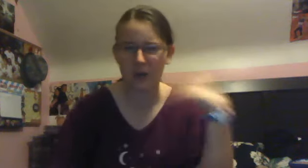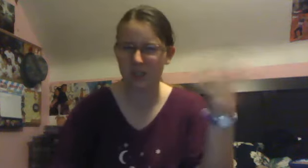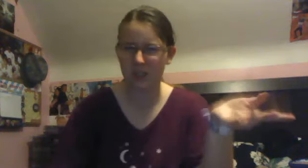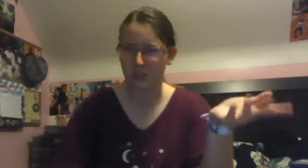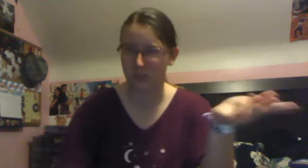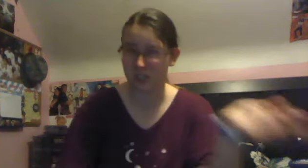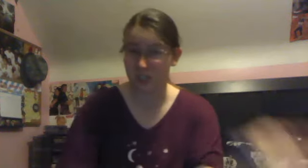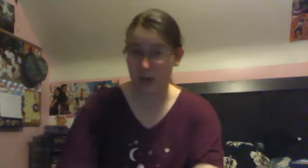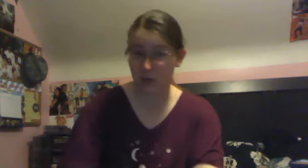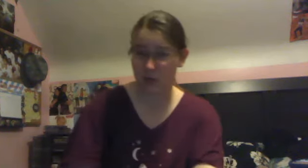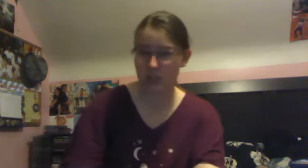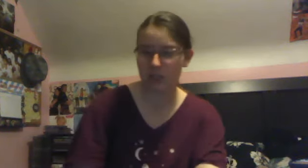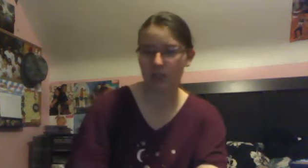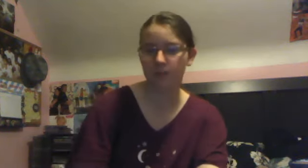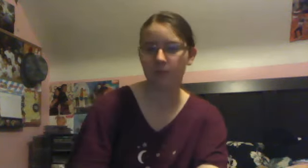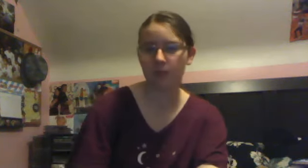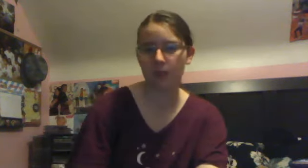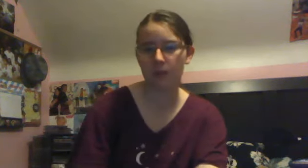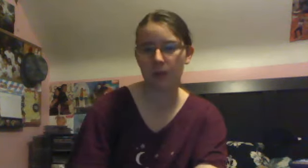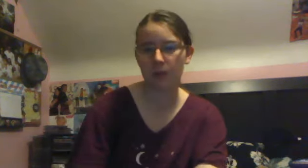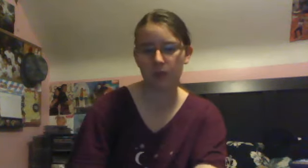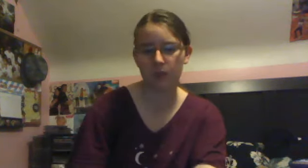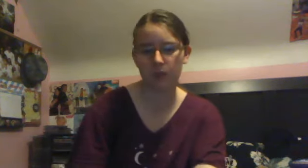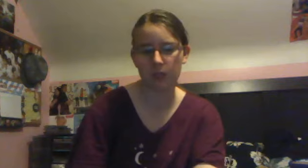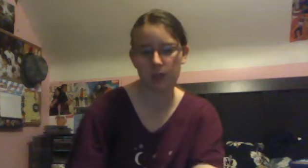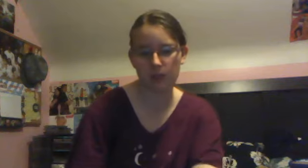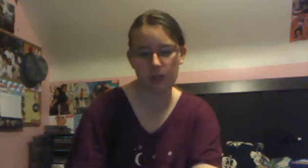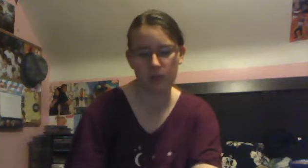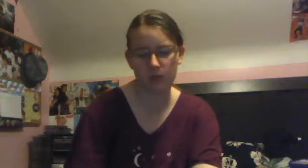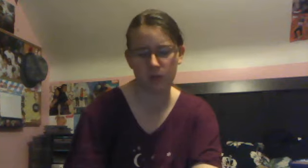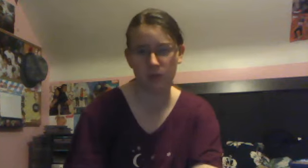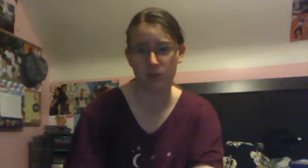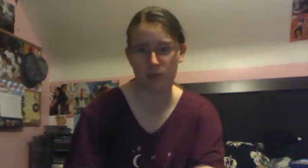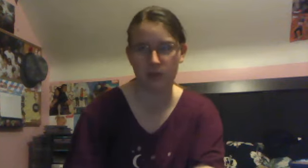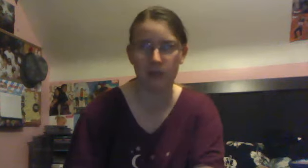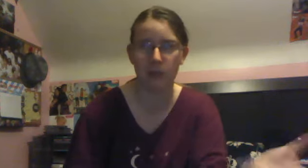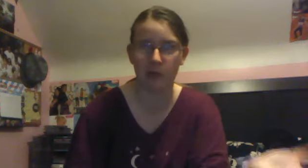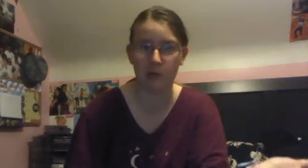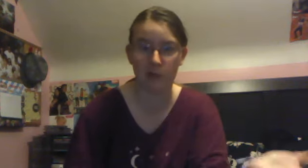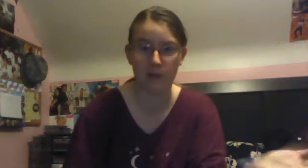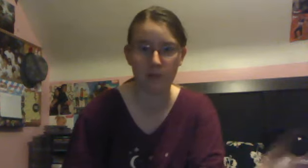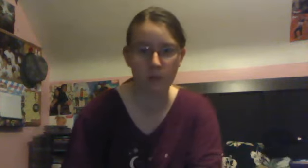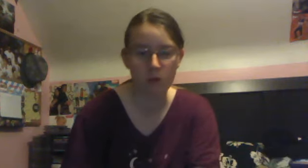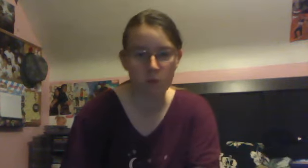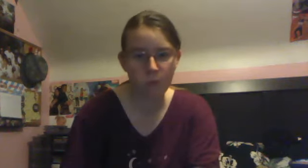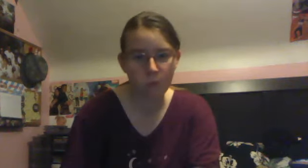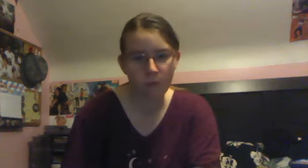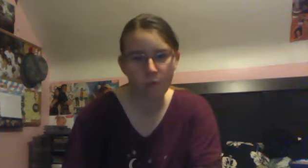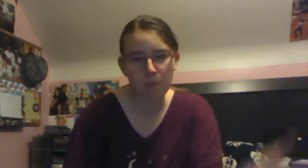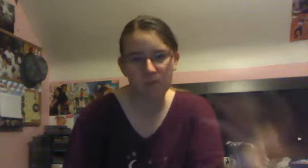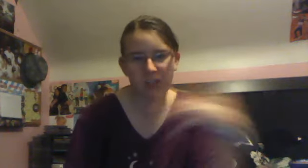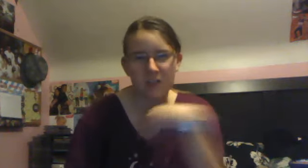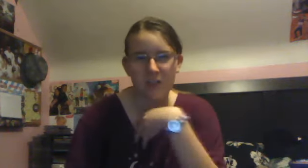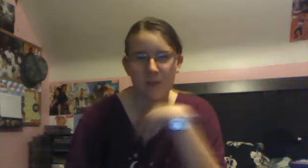get this weird sour tasting thing in my mouth recently. And, um, well, not recently in my full life. And it just comes up